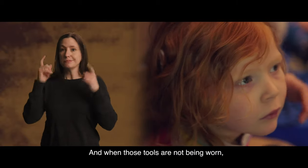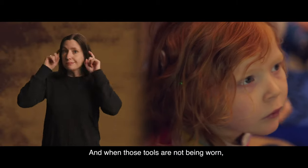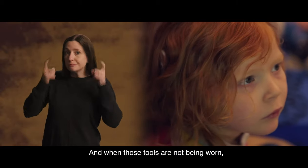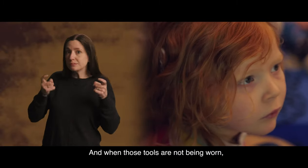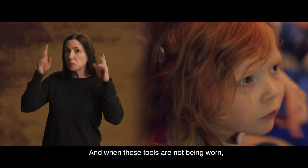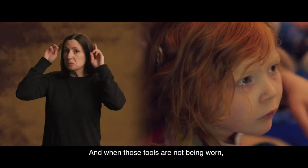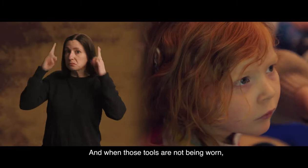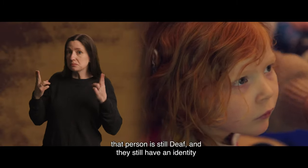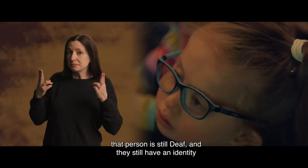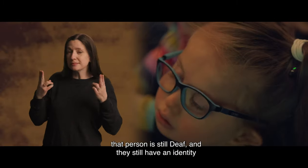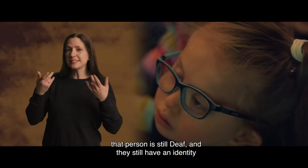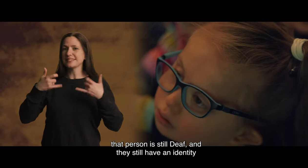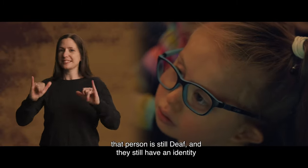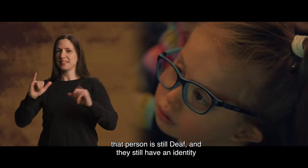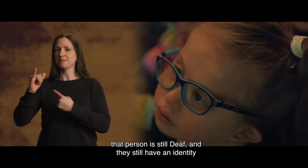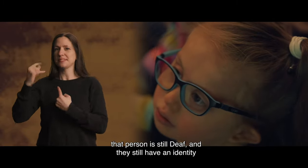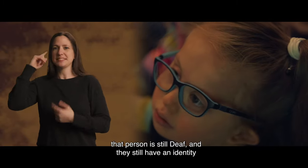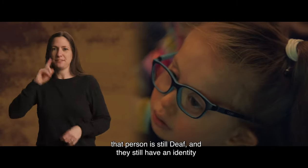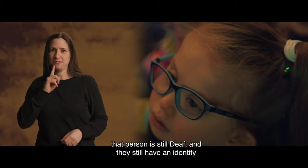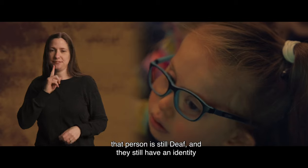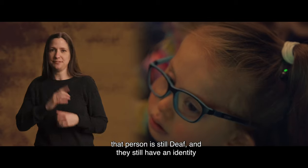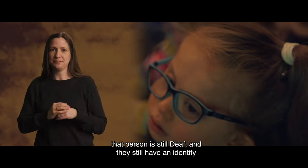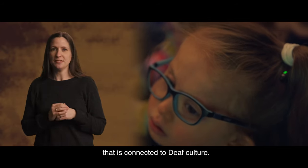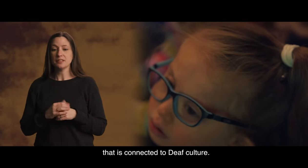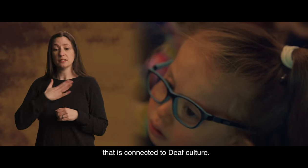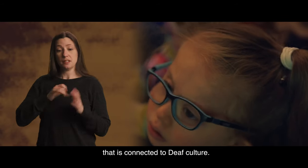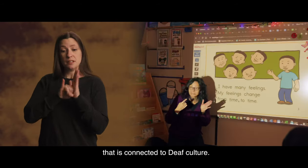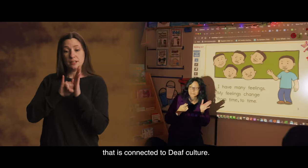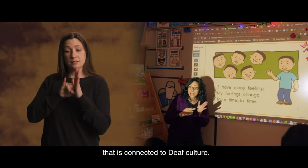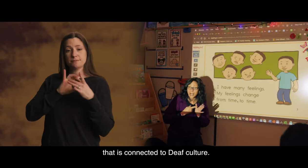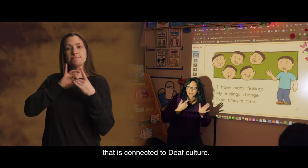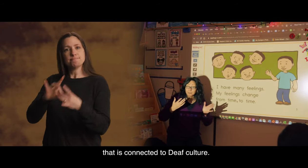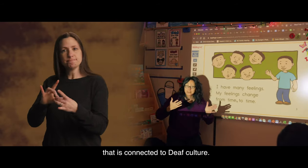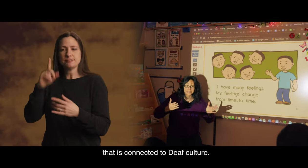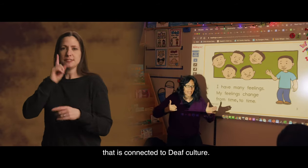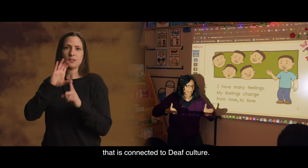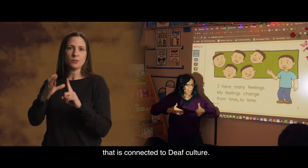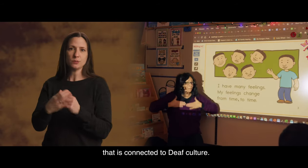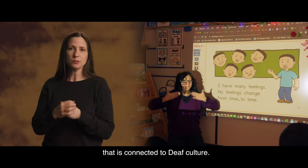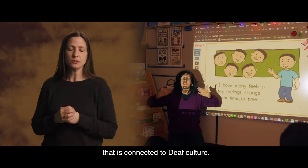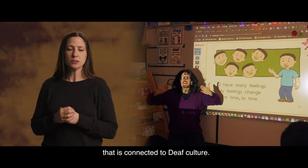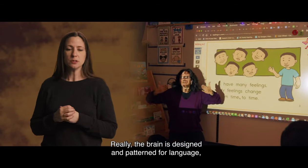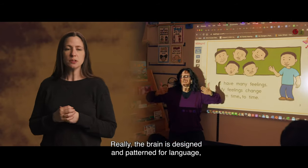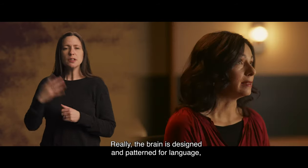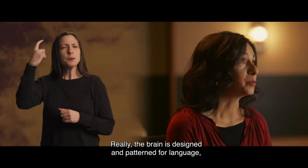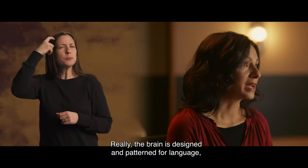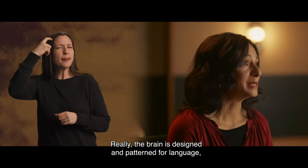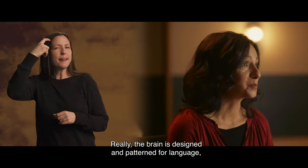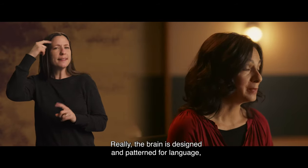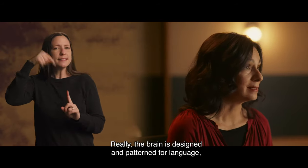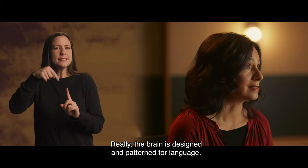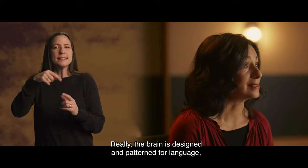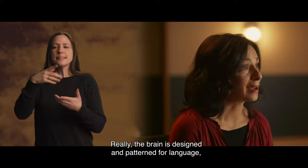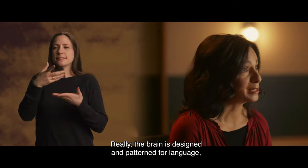tools are not being worn, that person is still deaf and they still have an identity that is connected to deaf culture. Really the